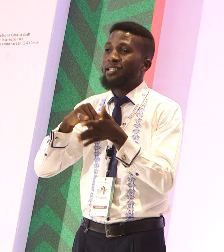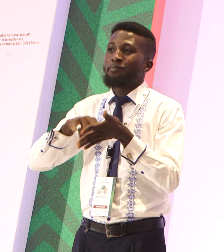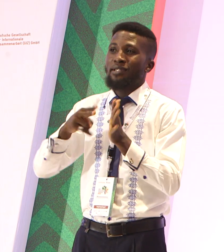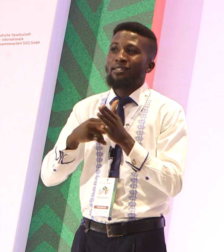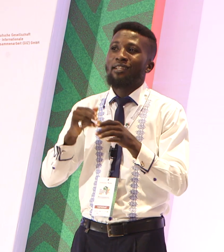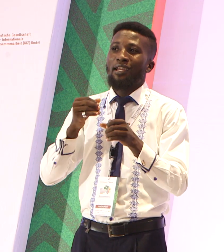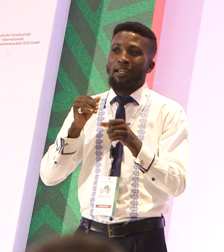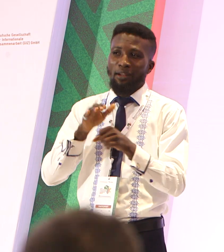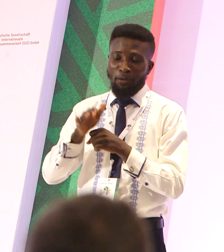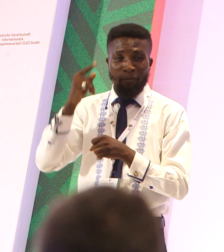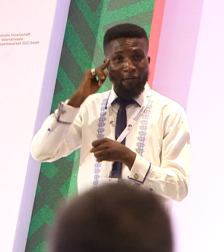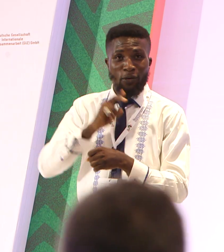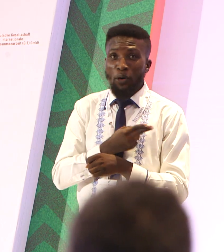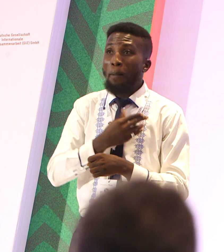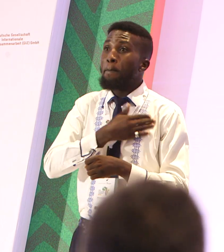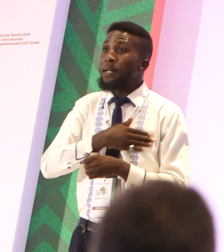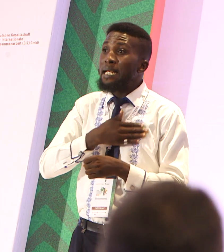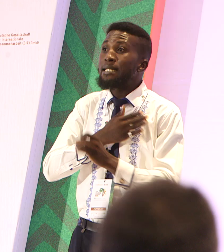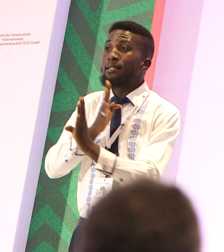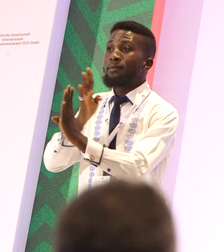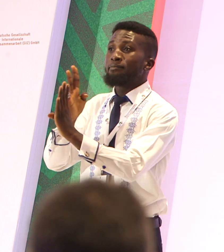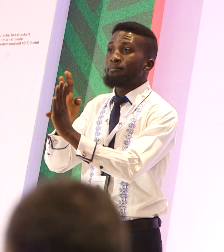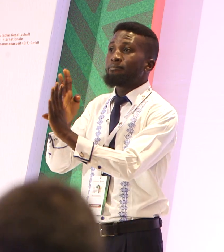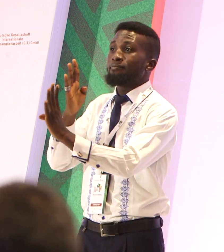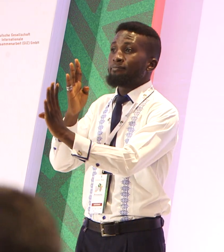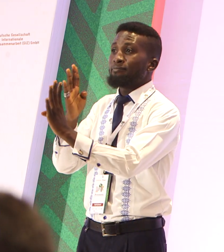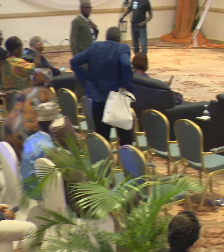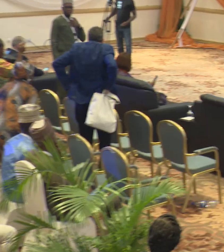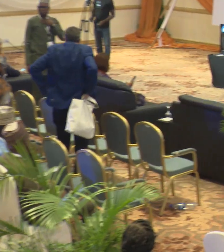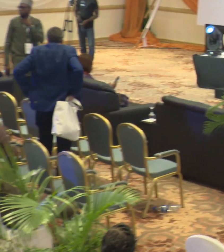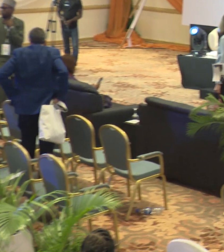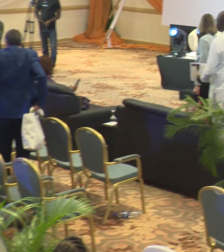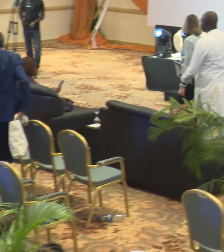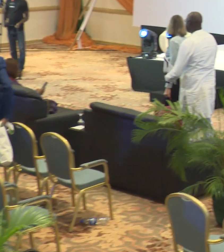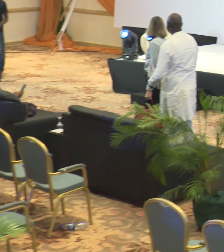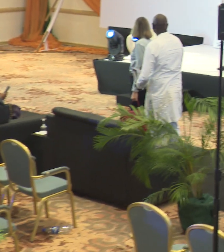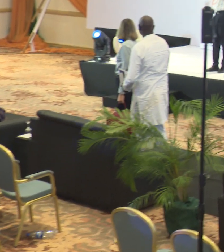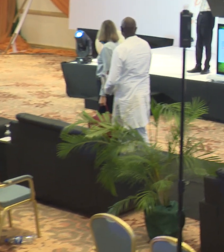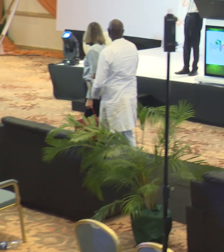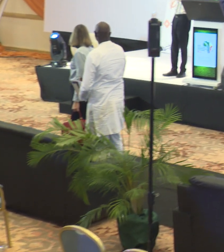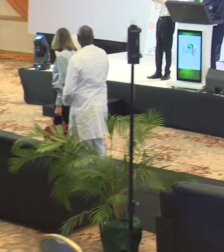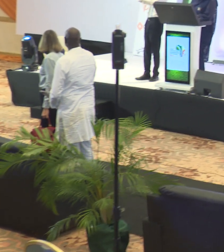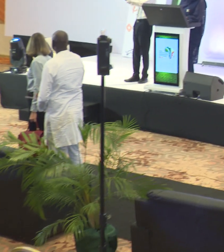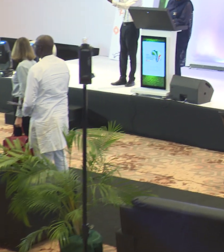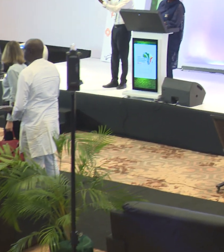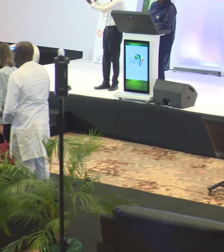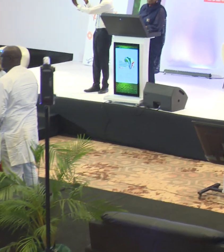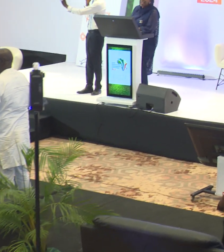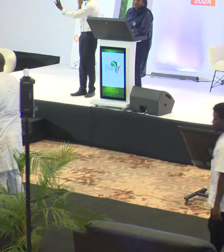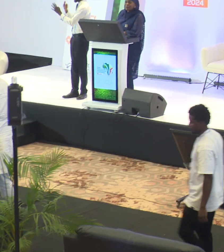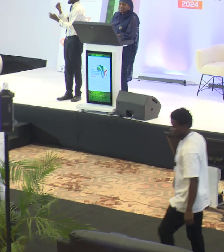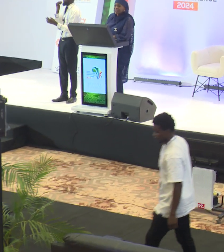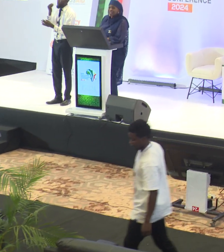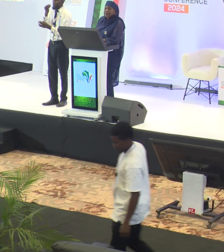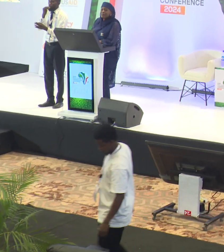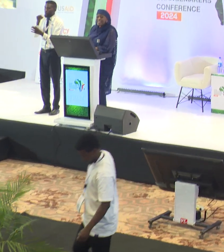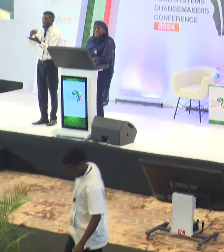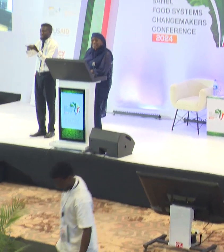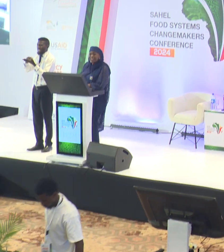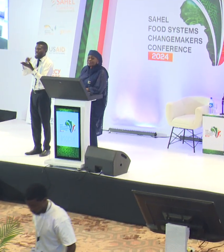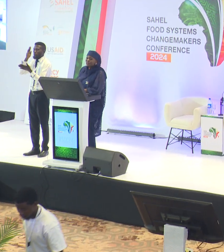us. Please kindly line up in two lines. The ushers will direct you. Meal tickets will be given to everybody.